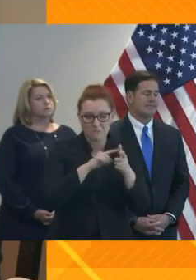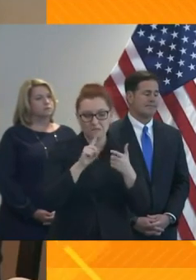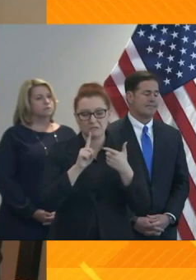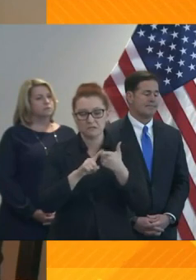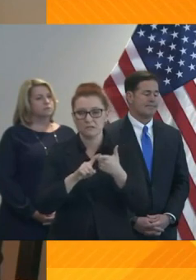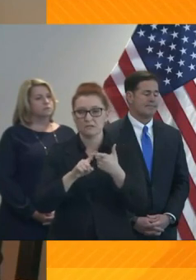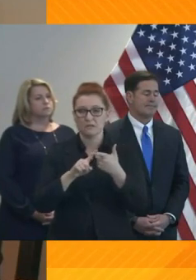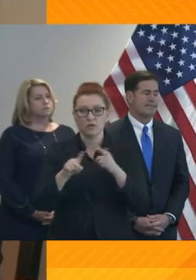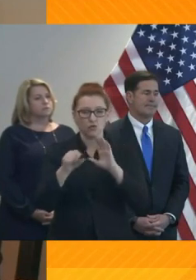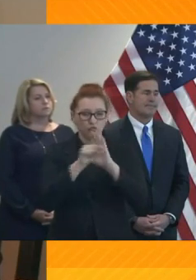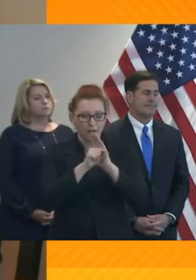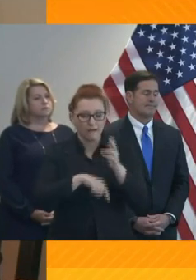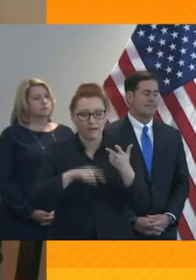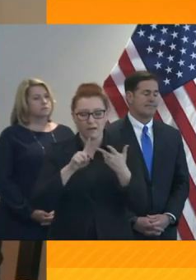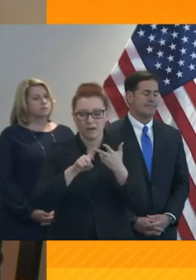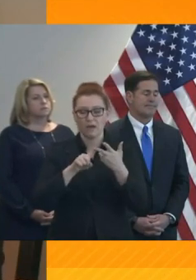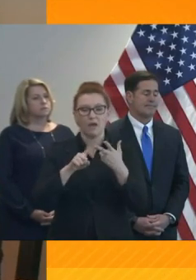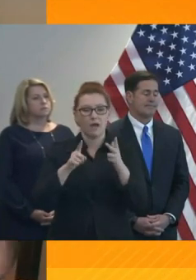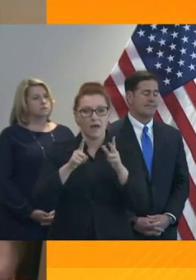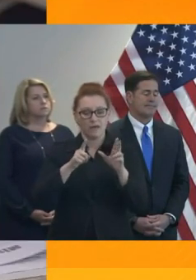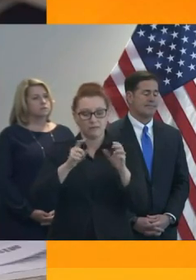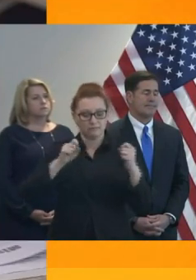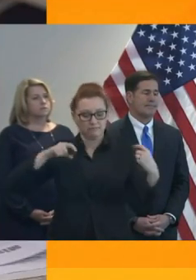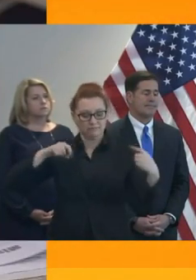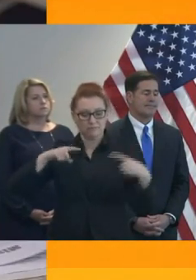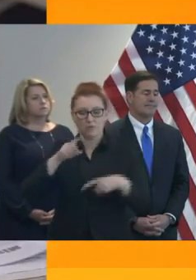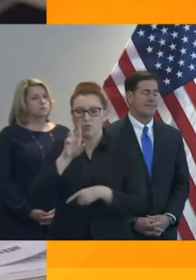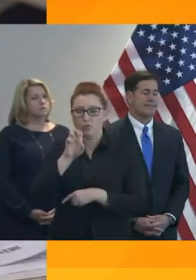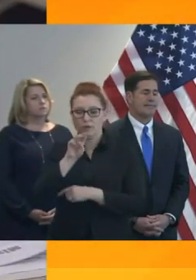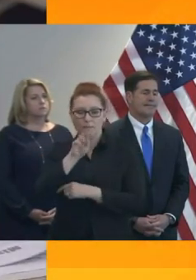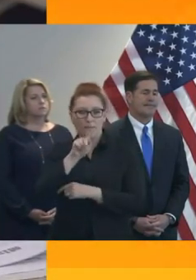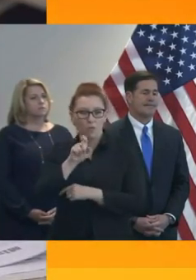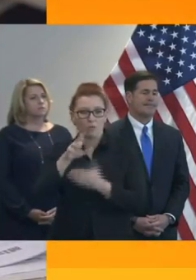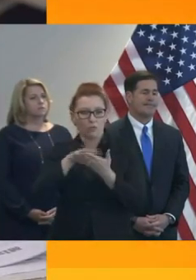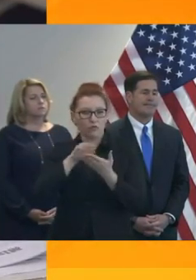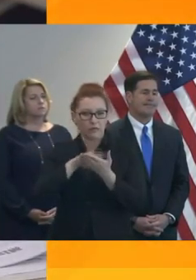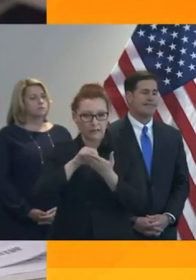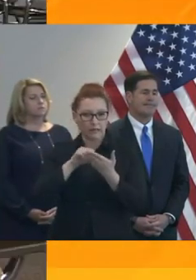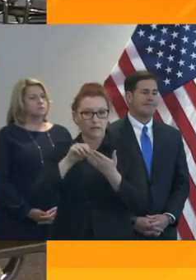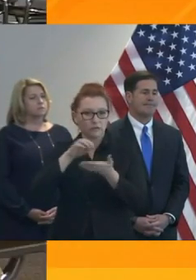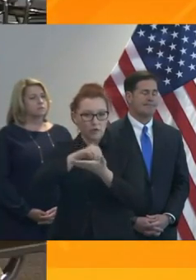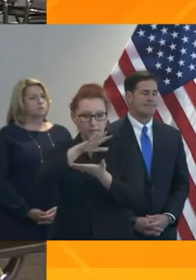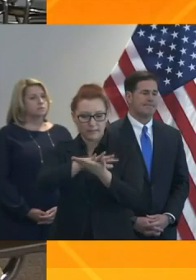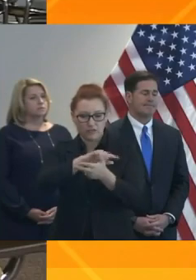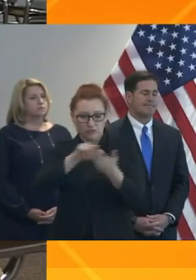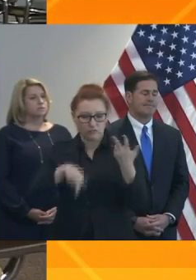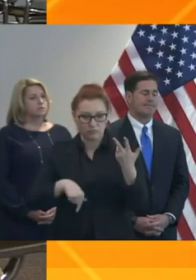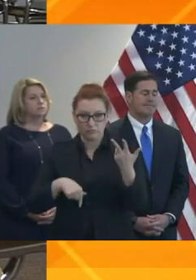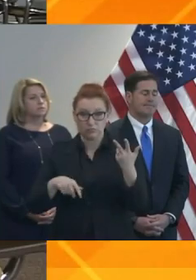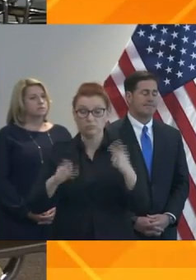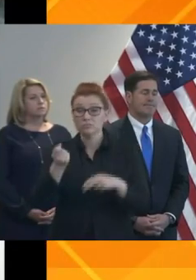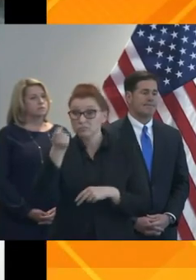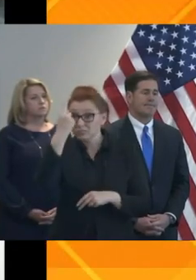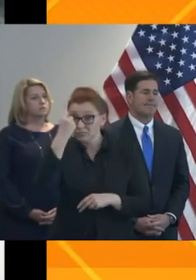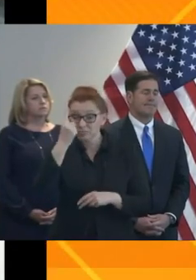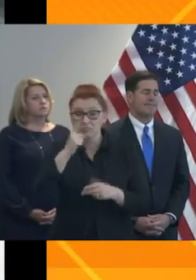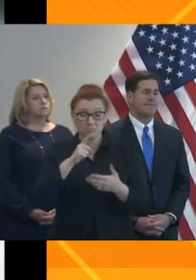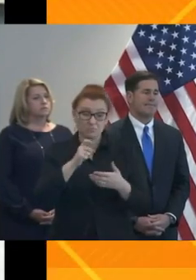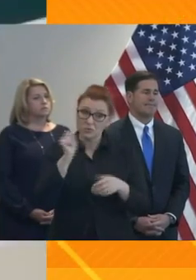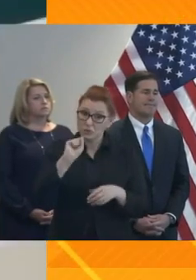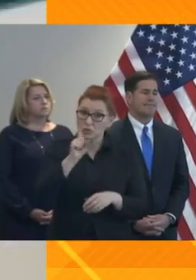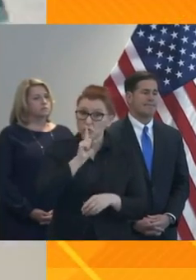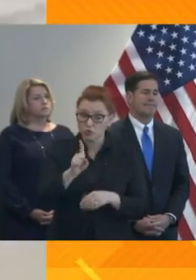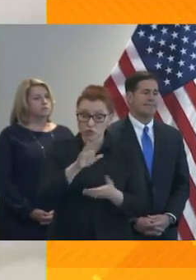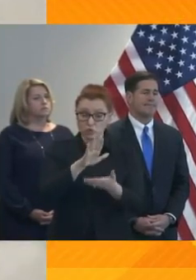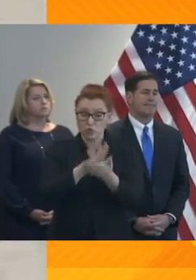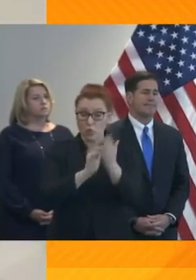documentation. We'll have more to share on that tomorrow. I want to be clear that while school facilities are closed through the end of